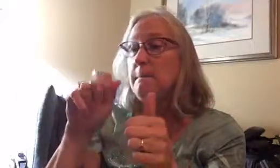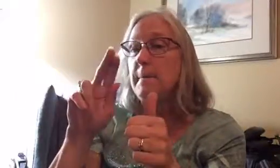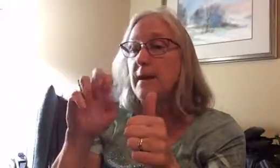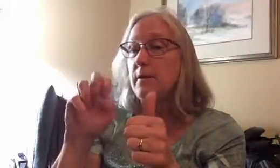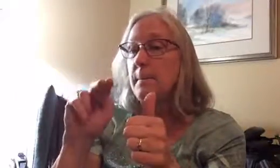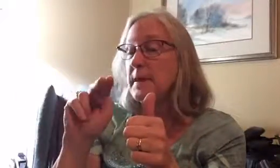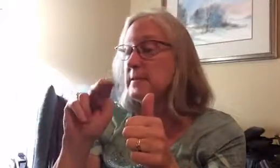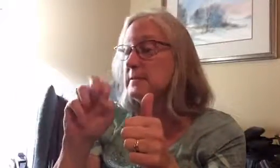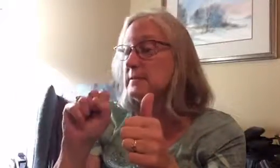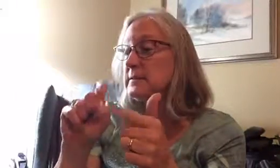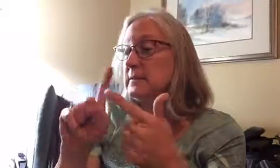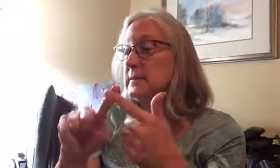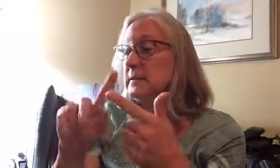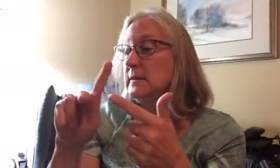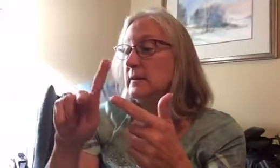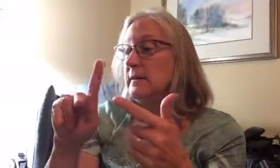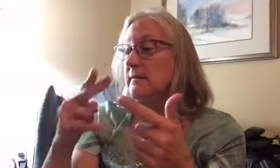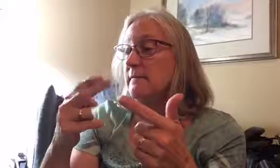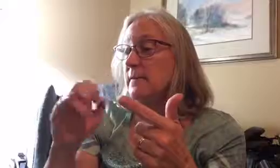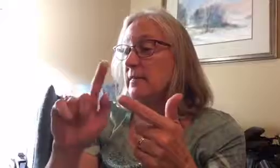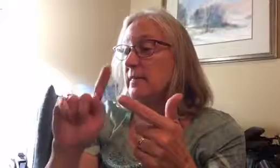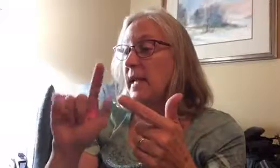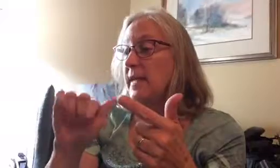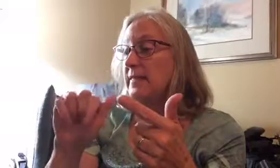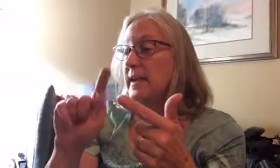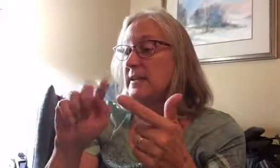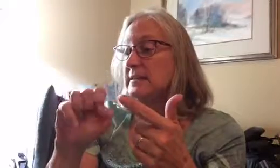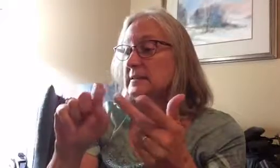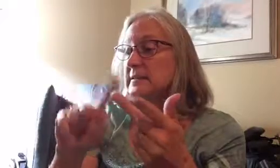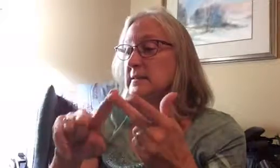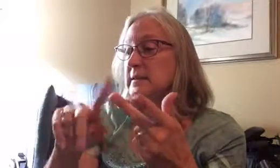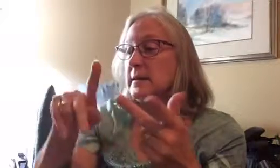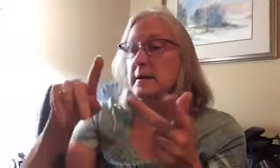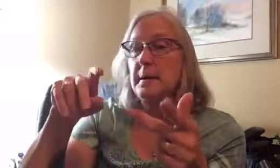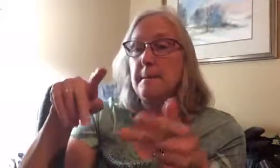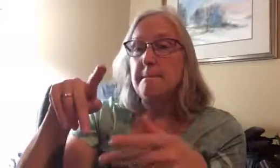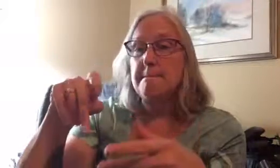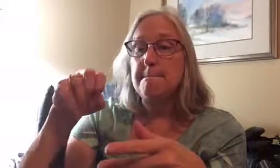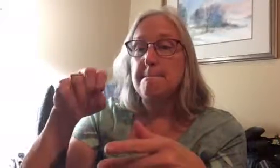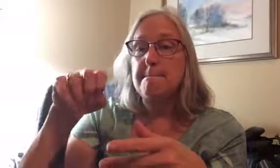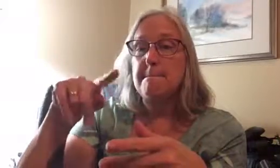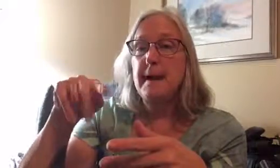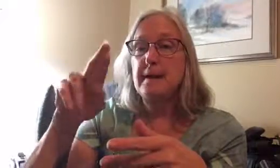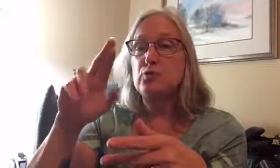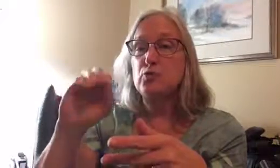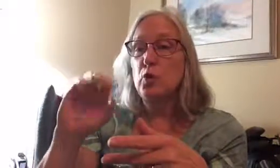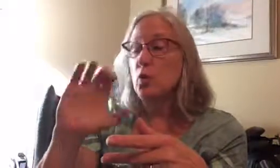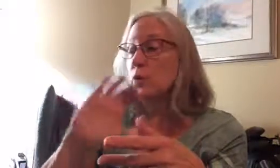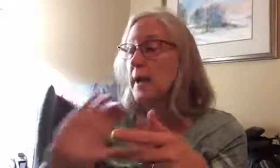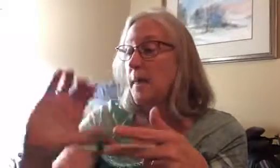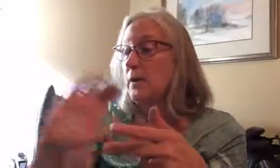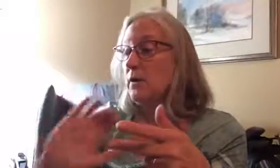parabens nectarins phalathates phalyphates phalathates patrochemicals